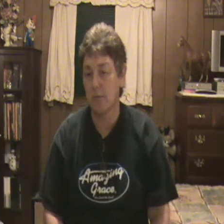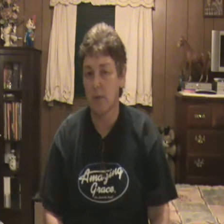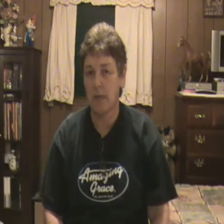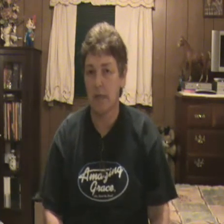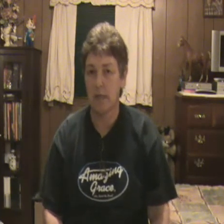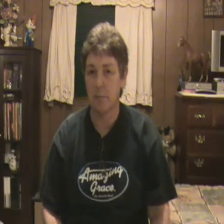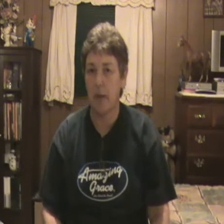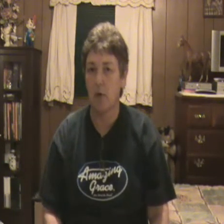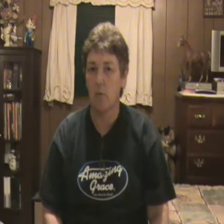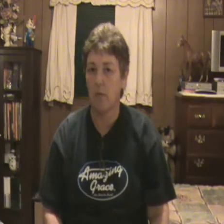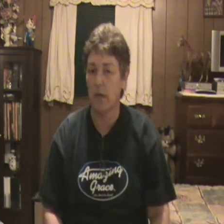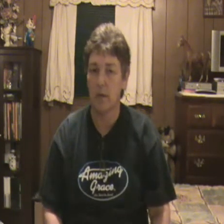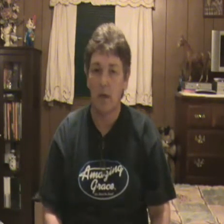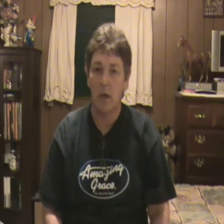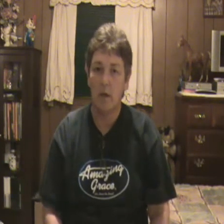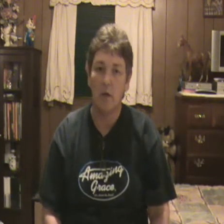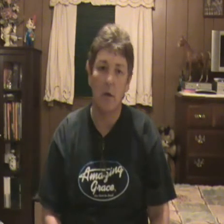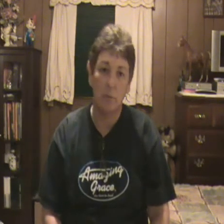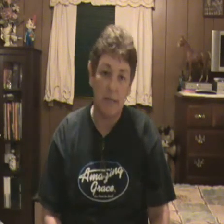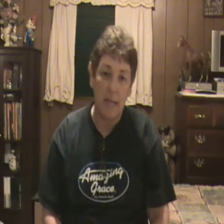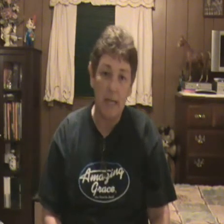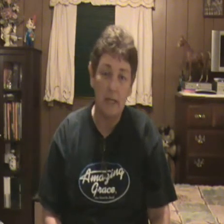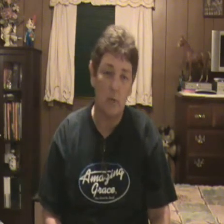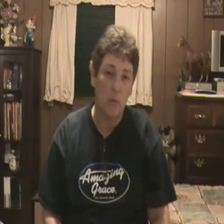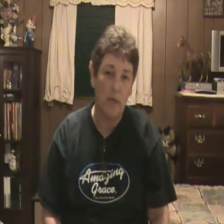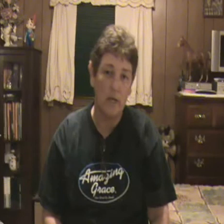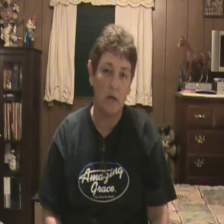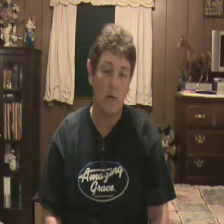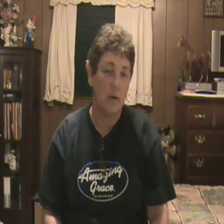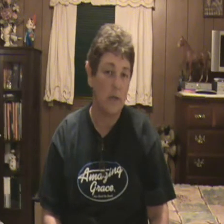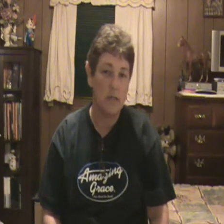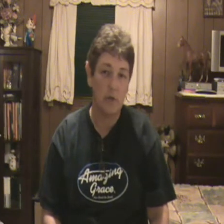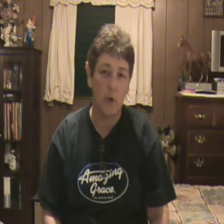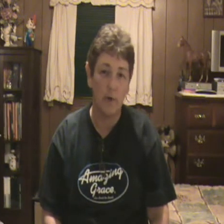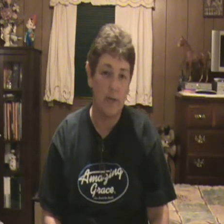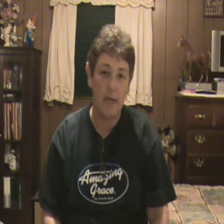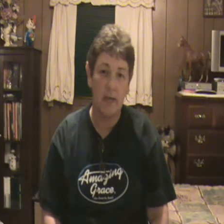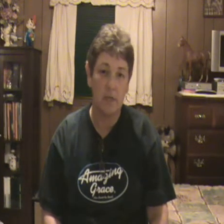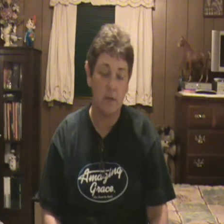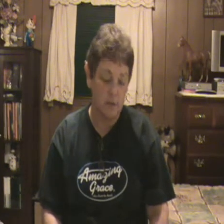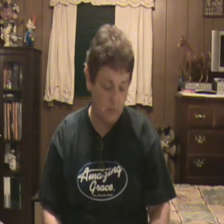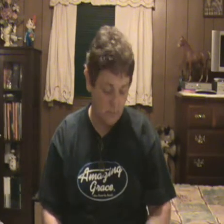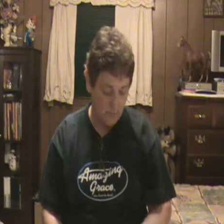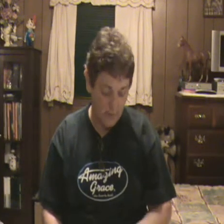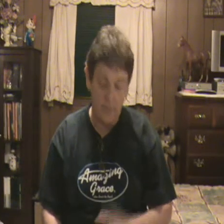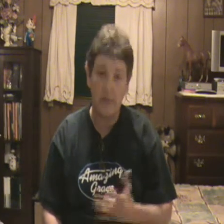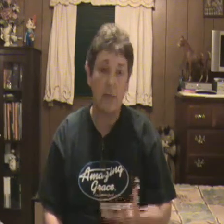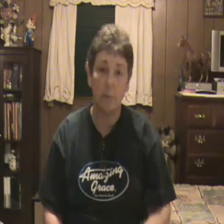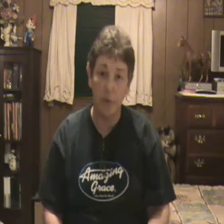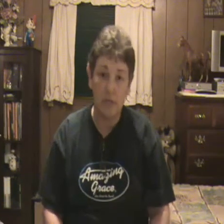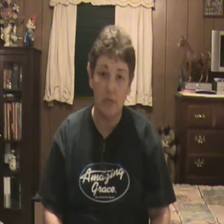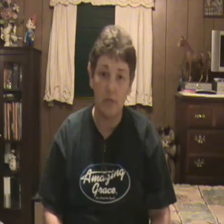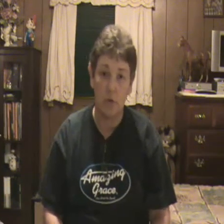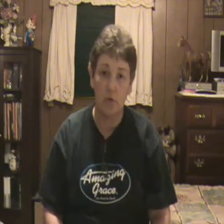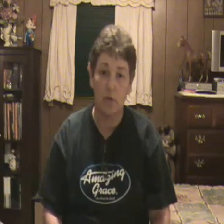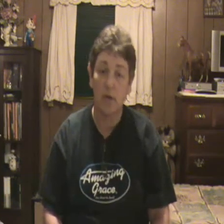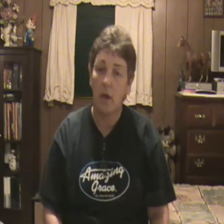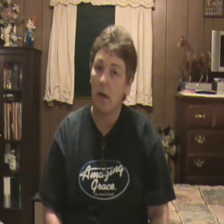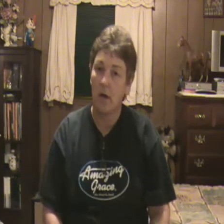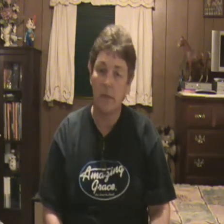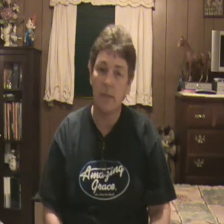seems like it gets better within, you know, a couple of days, a week, or at least 30 days. You know, for the decompression surgery, you